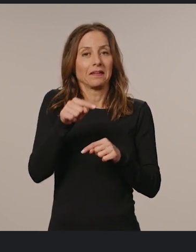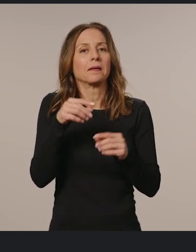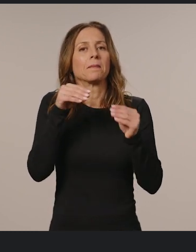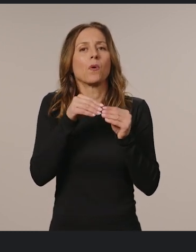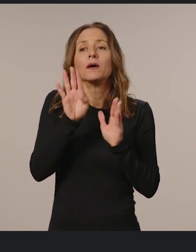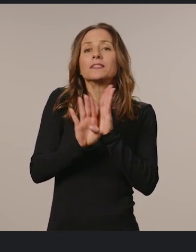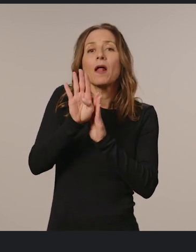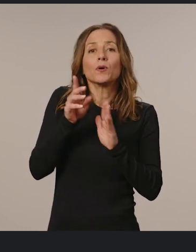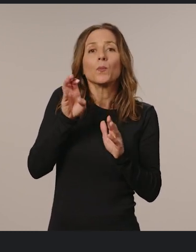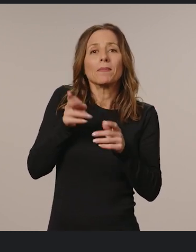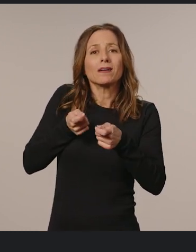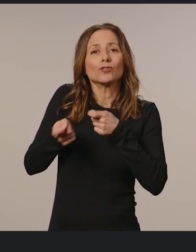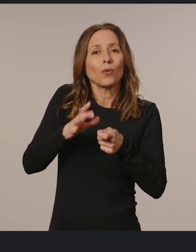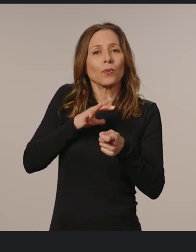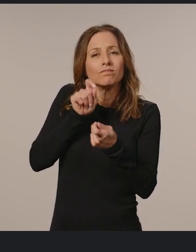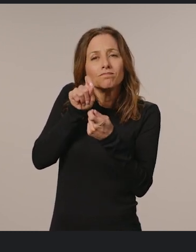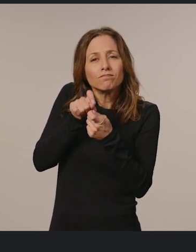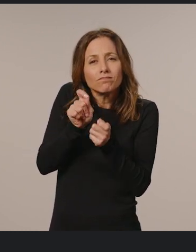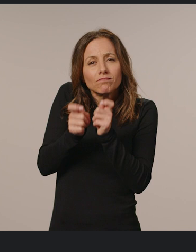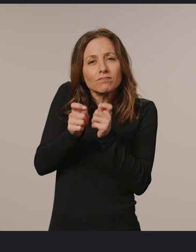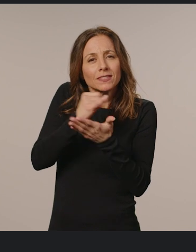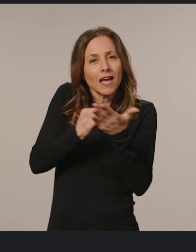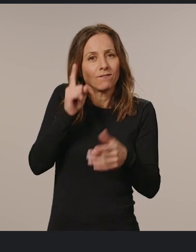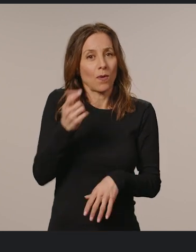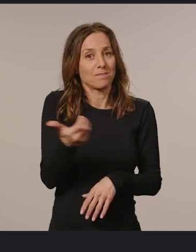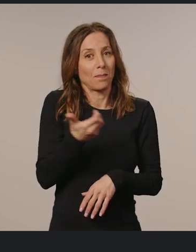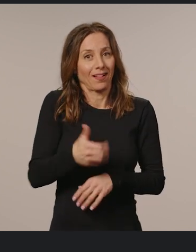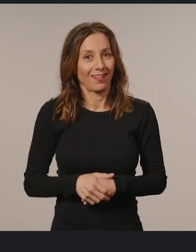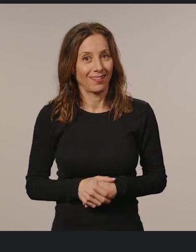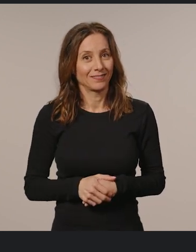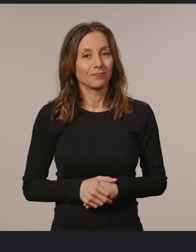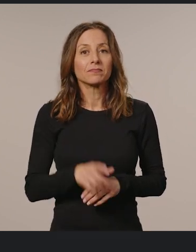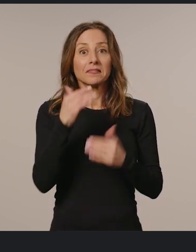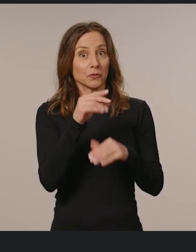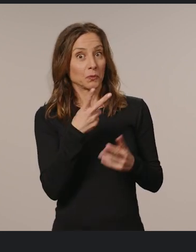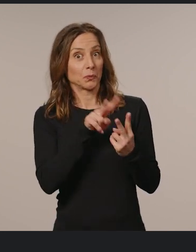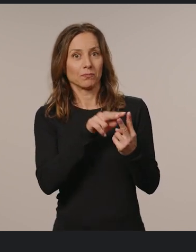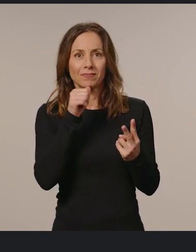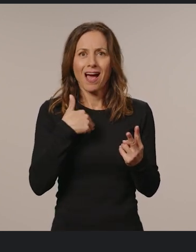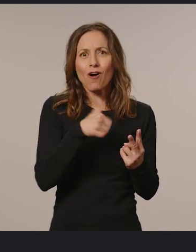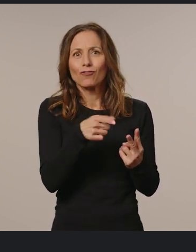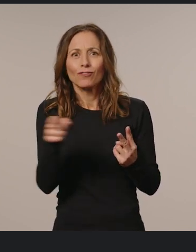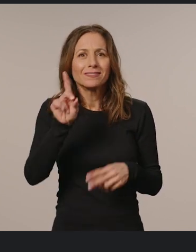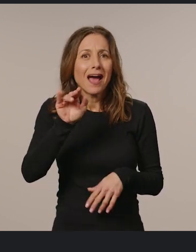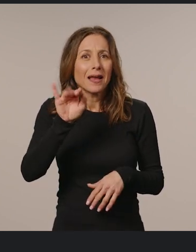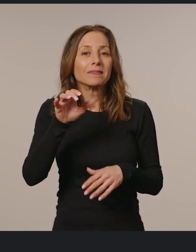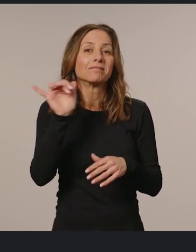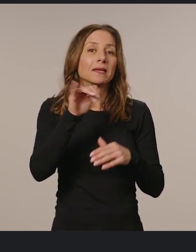finer control when designing for the mobile. It's not just these two units. There are dynamic as well as minimum and max